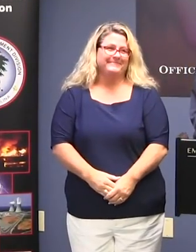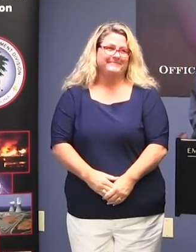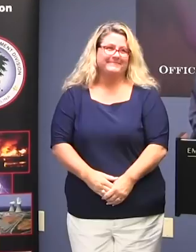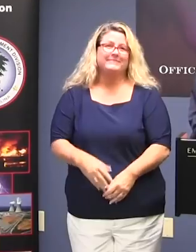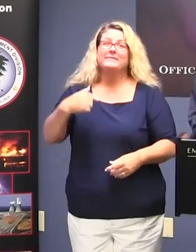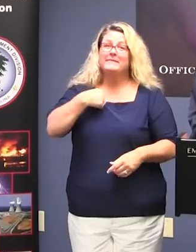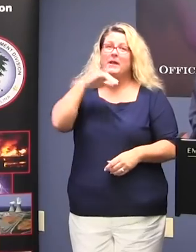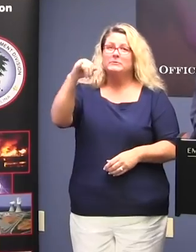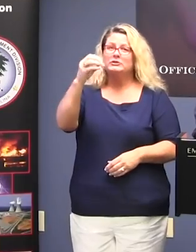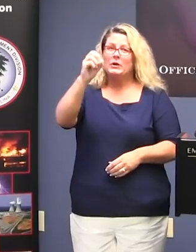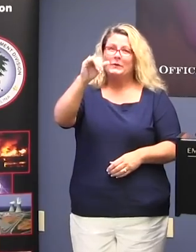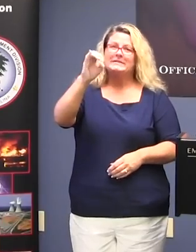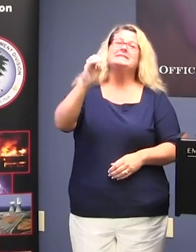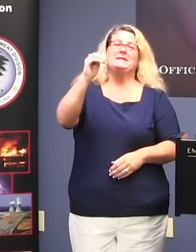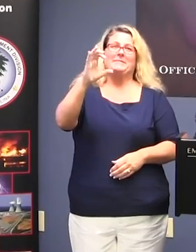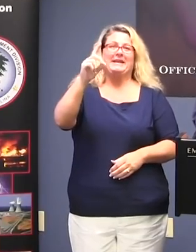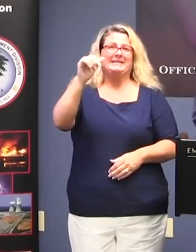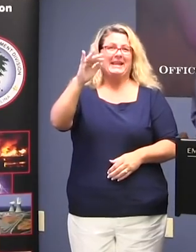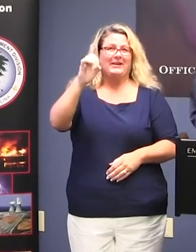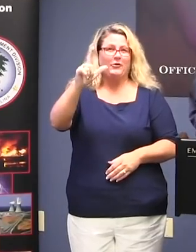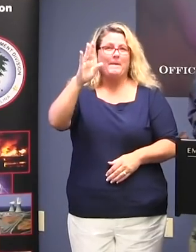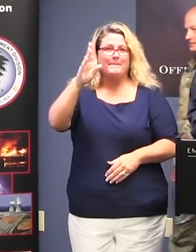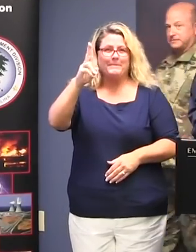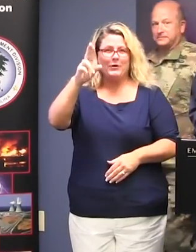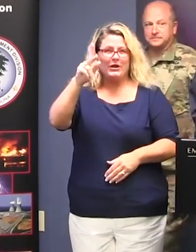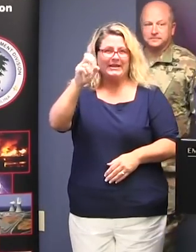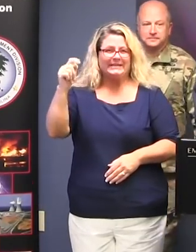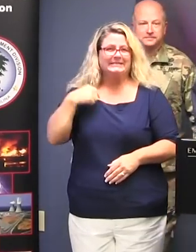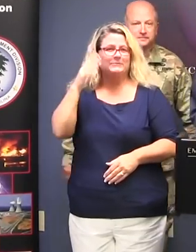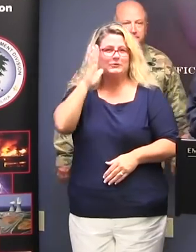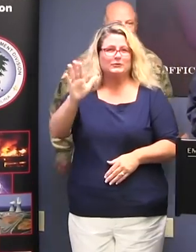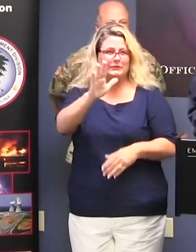This is Josie McDaniel Burkett, who will be signing for us today.